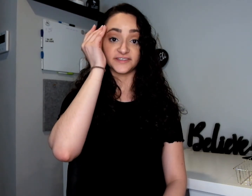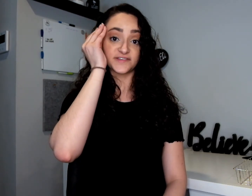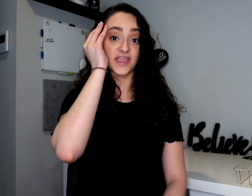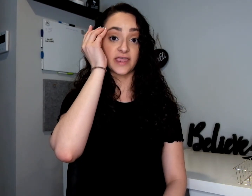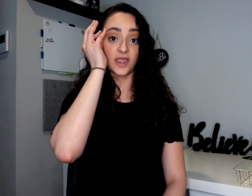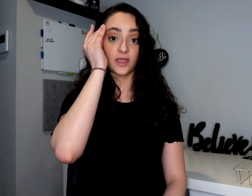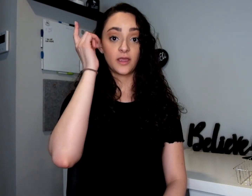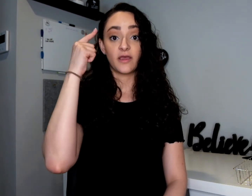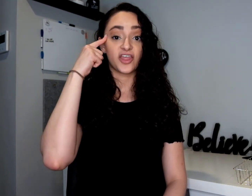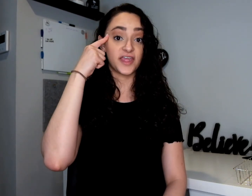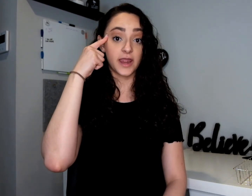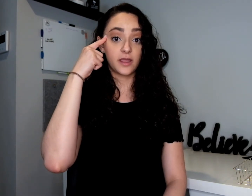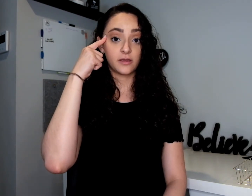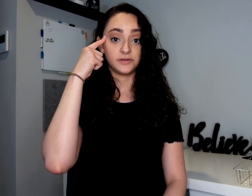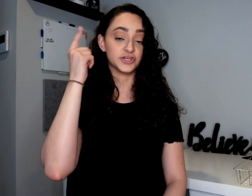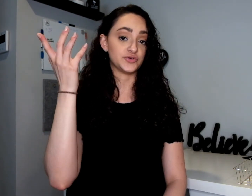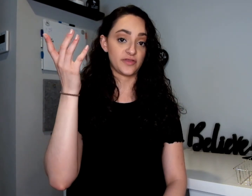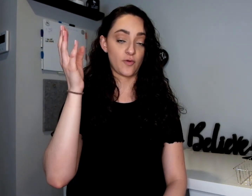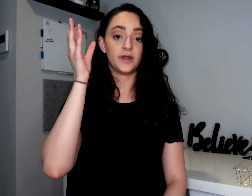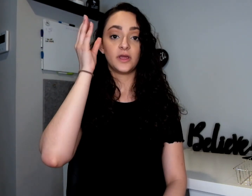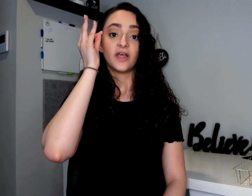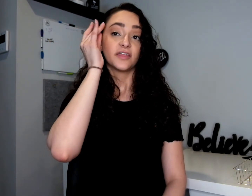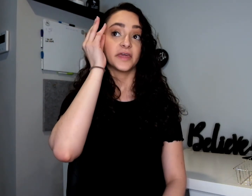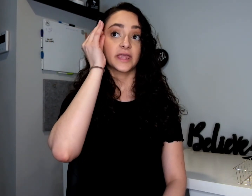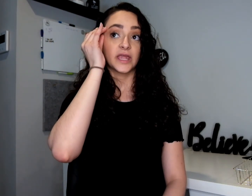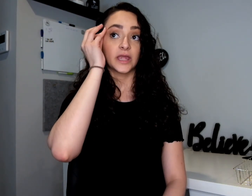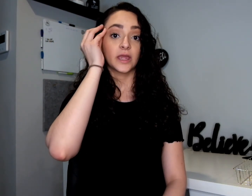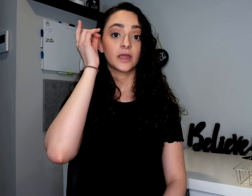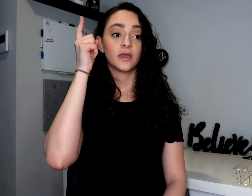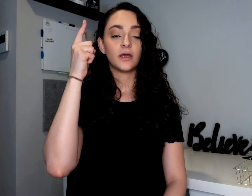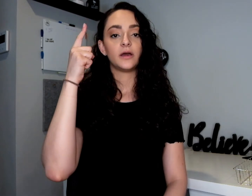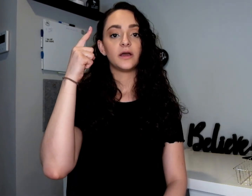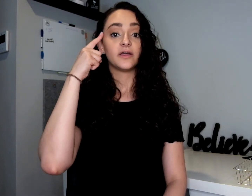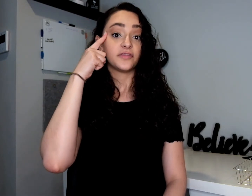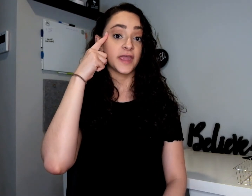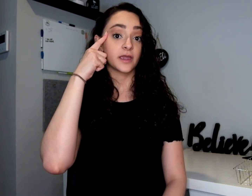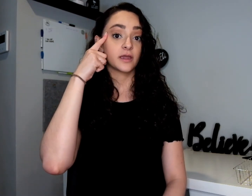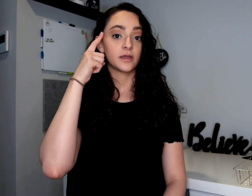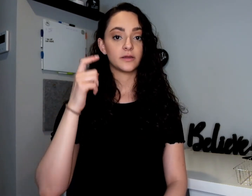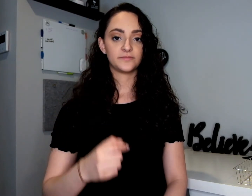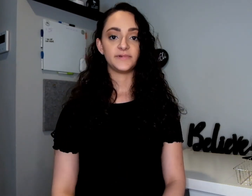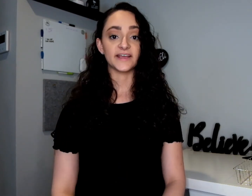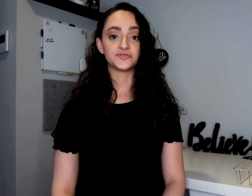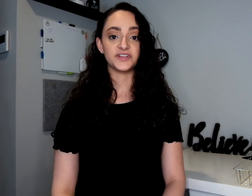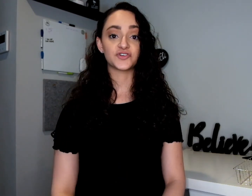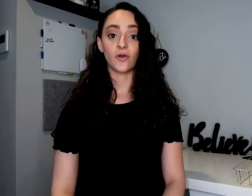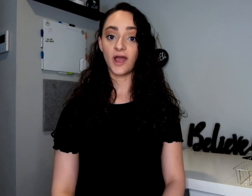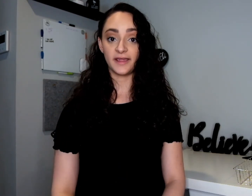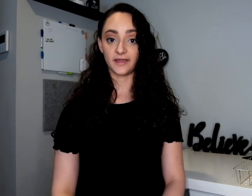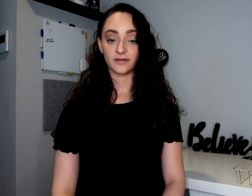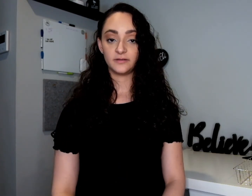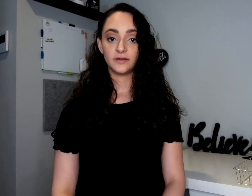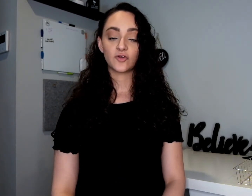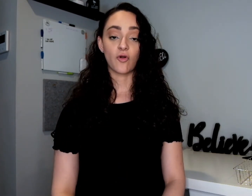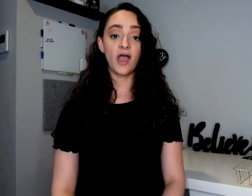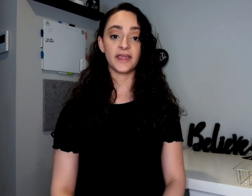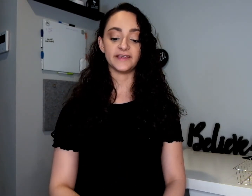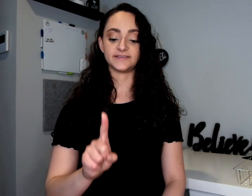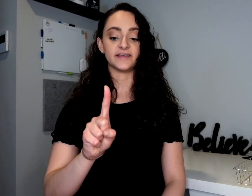is thinking. Think. You could do either one. Thinking. Think. Next one is crying. Crying is the